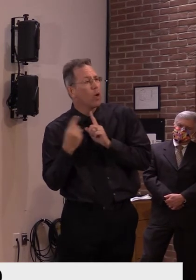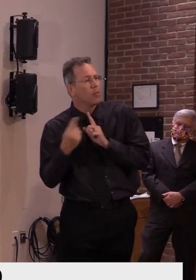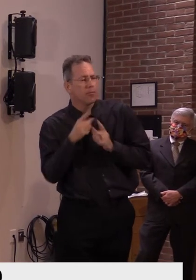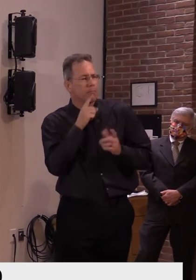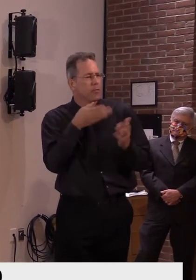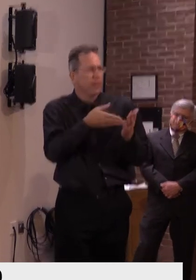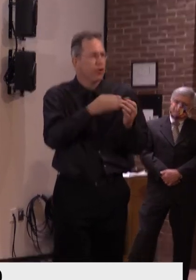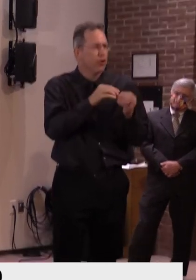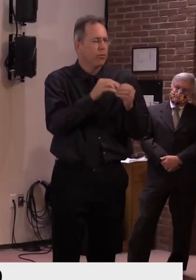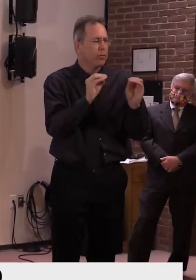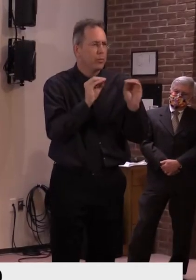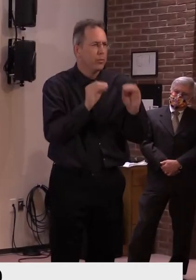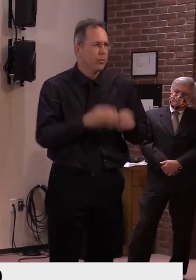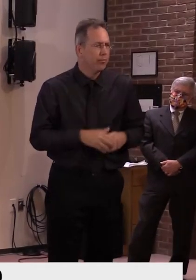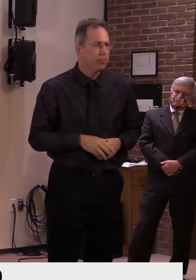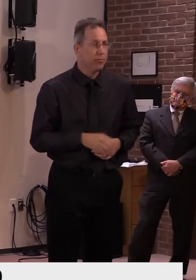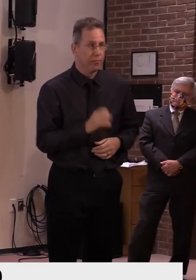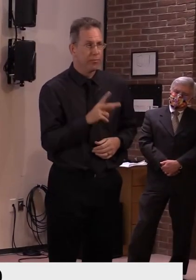Lisa Scagliotti.